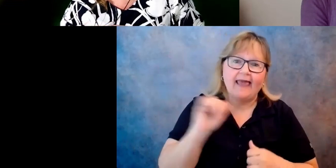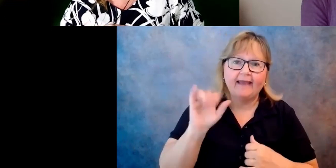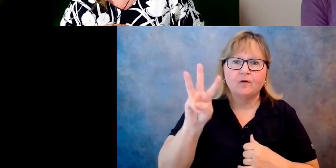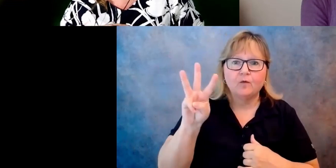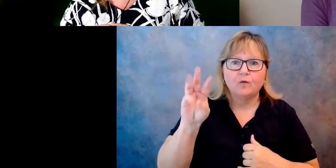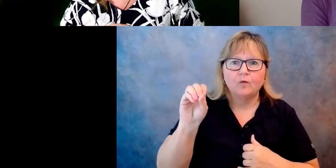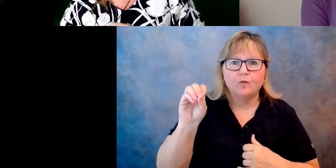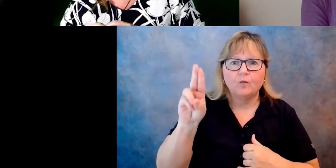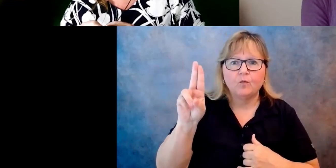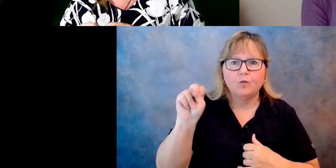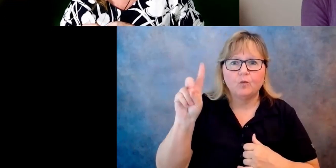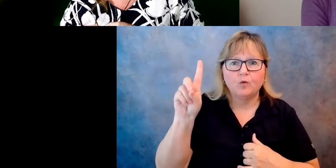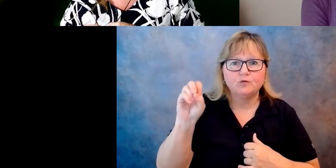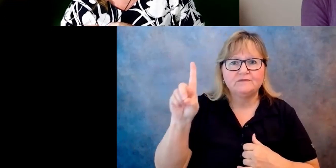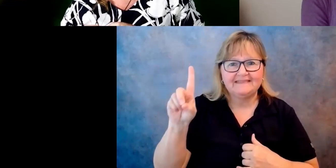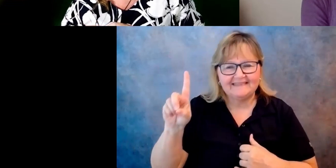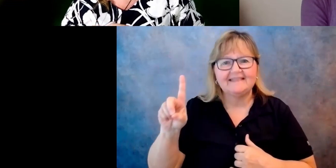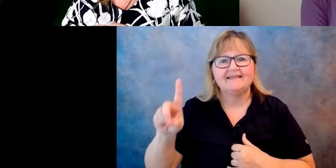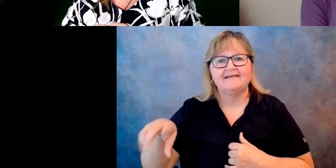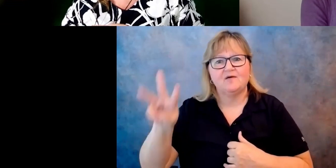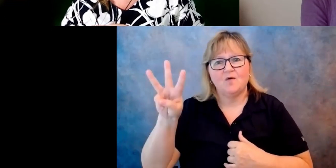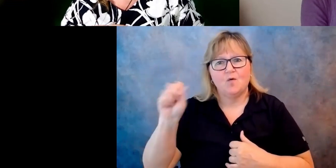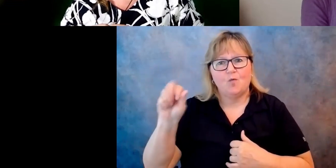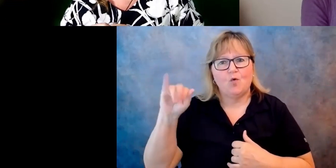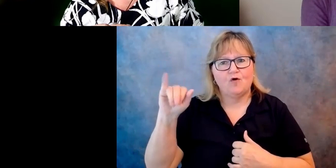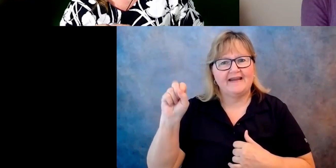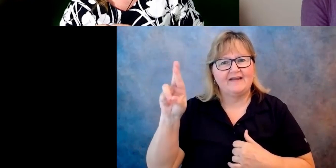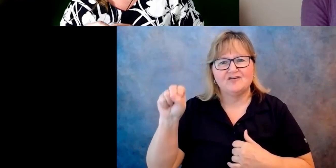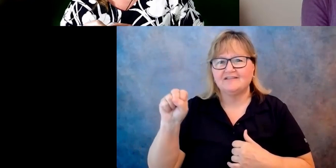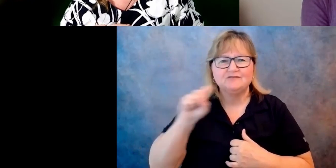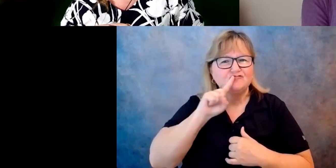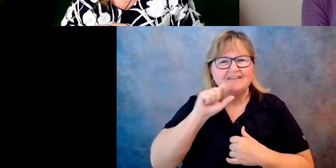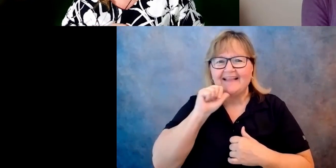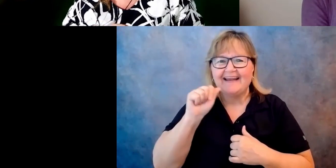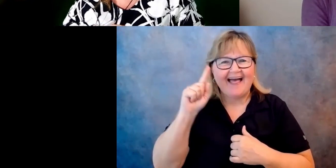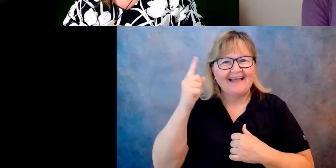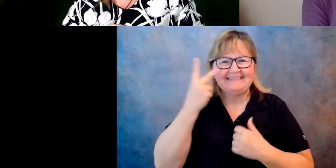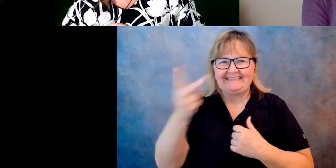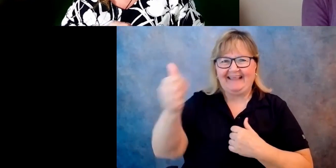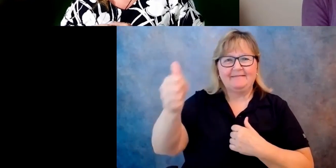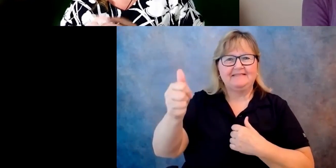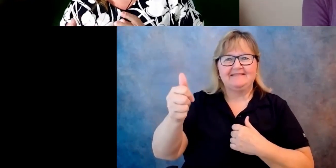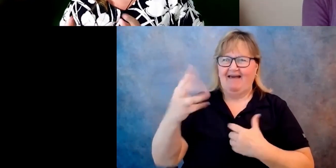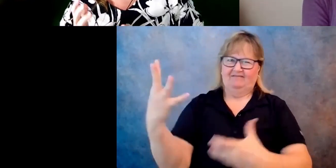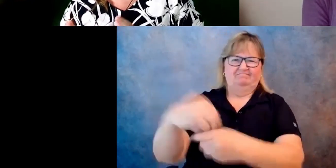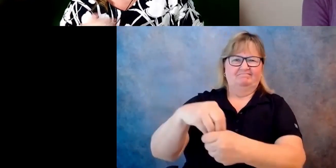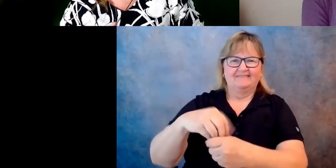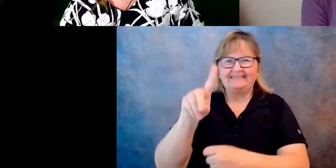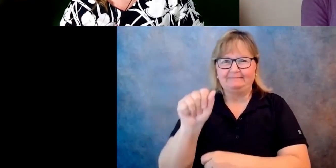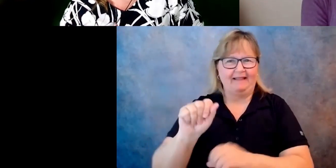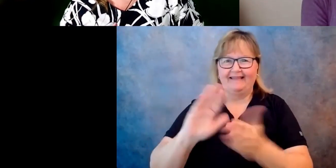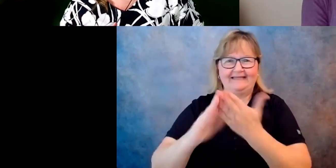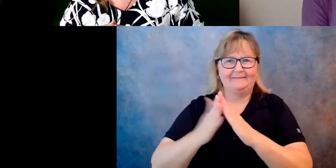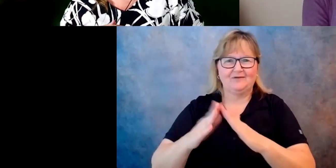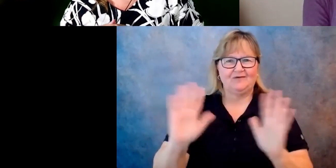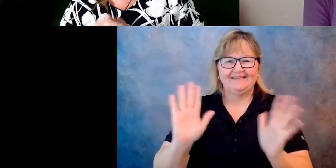really don't see themselves as a part of the disability community. And we really need to change that because we have to, a lot to